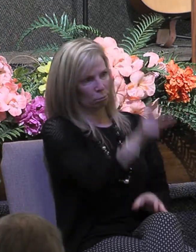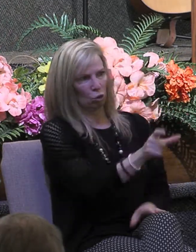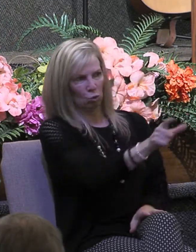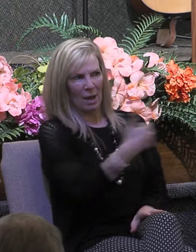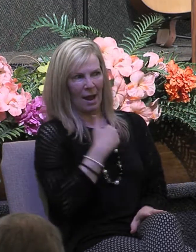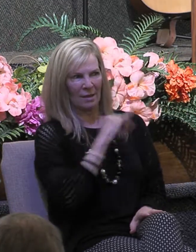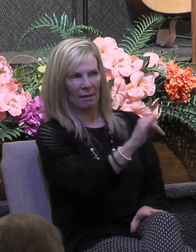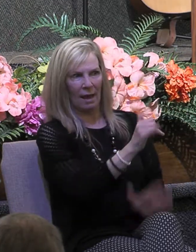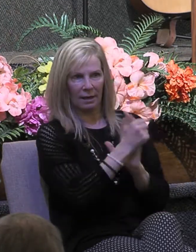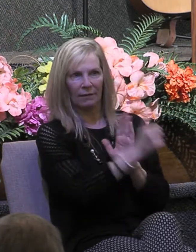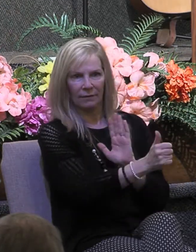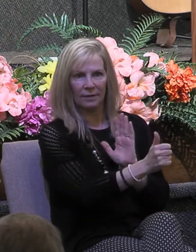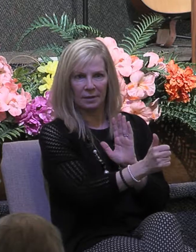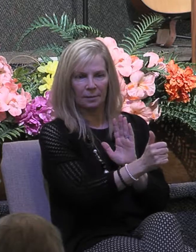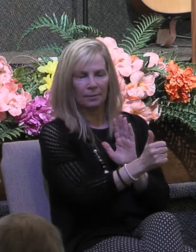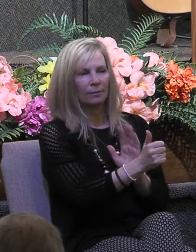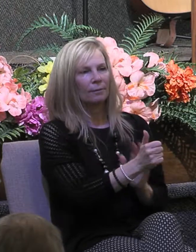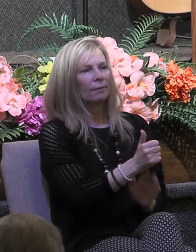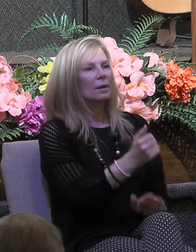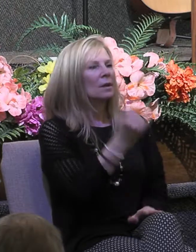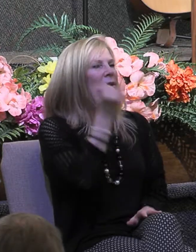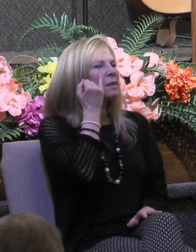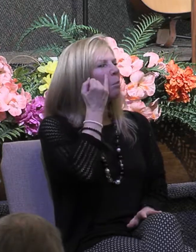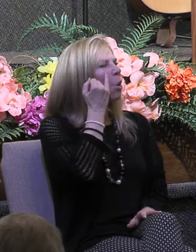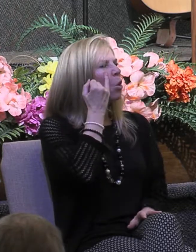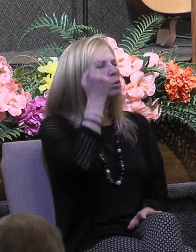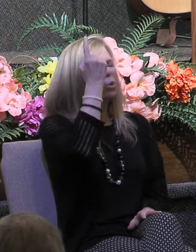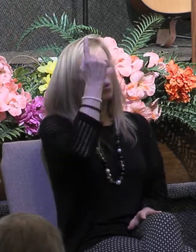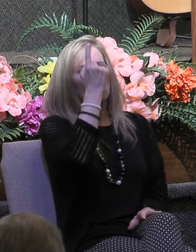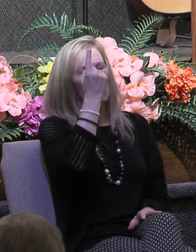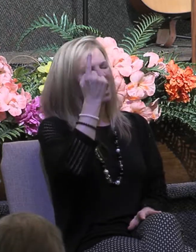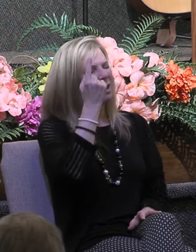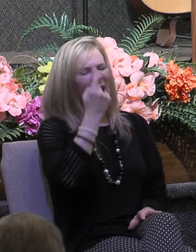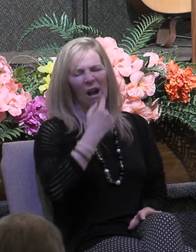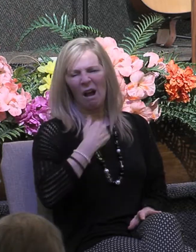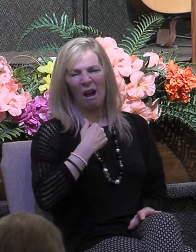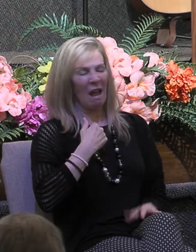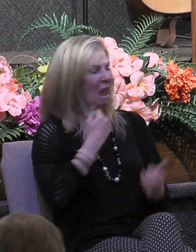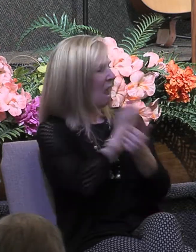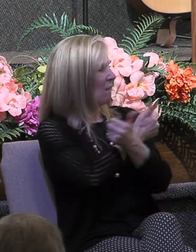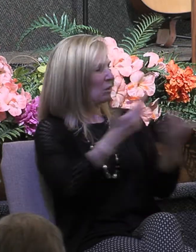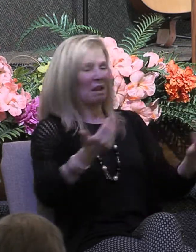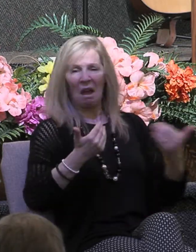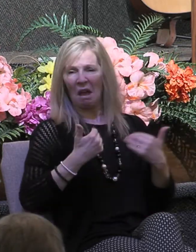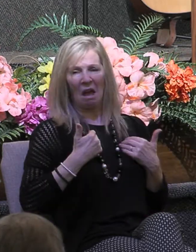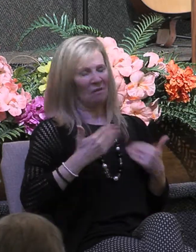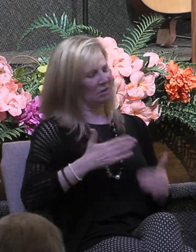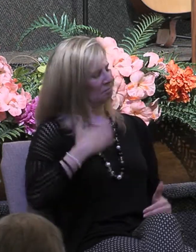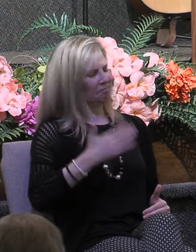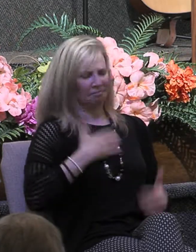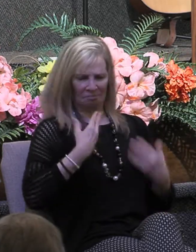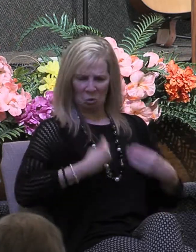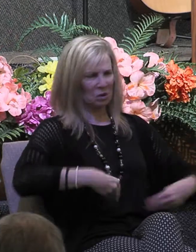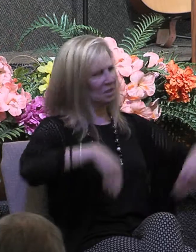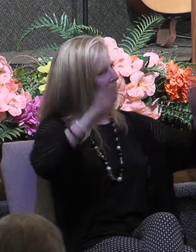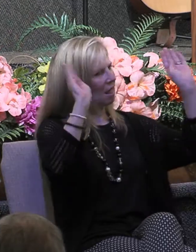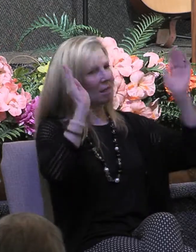himself in one grand sweeping gesture at selling all that he has his home his possessions his